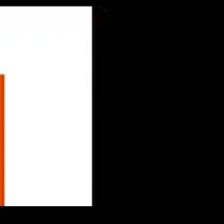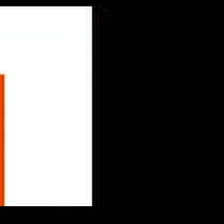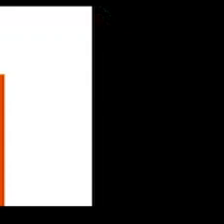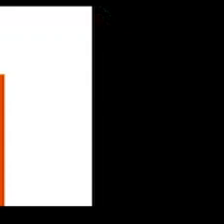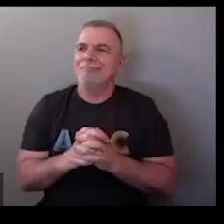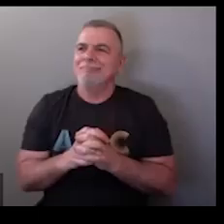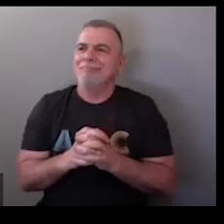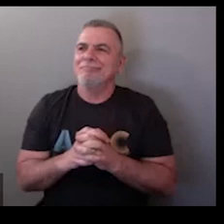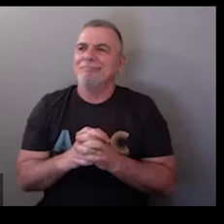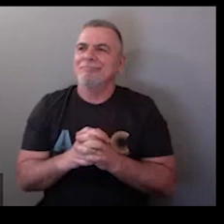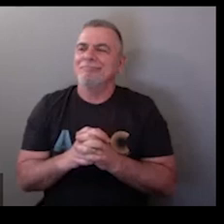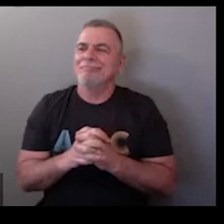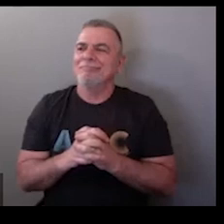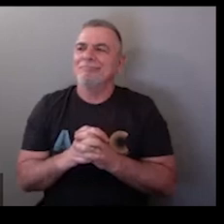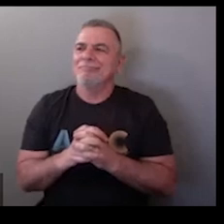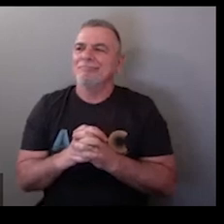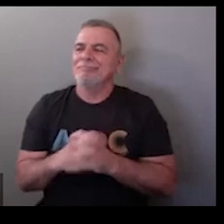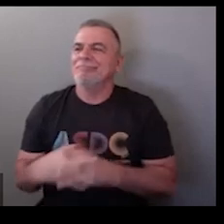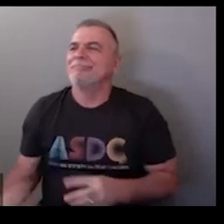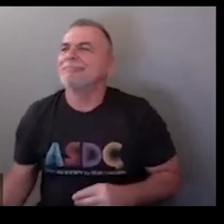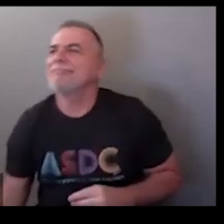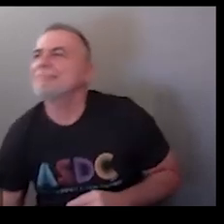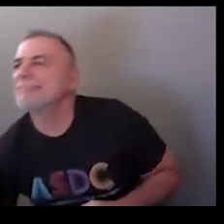do you mean like the name of the concert